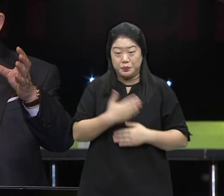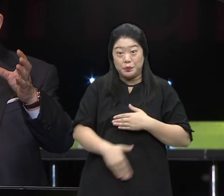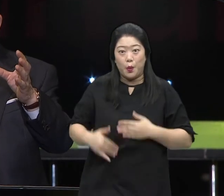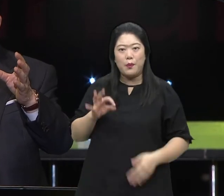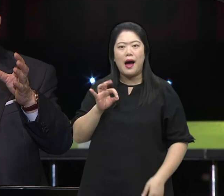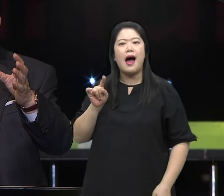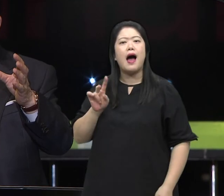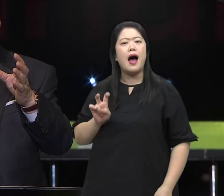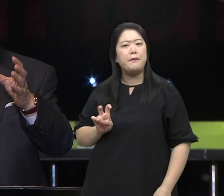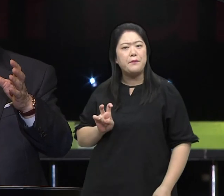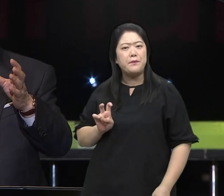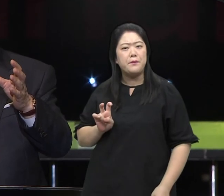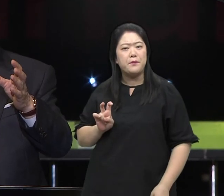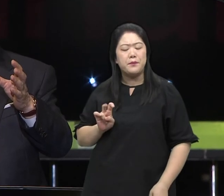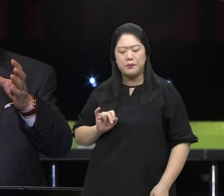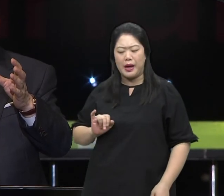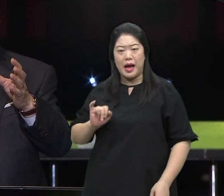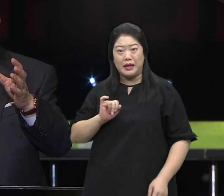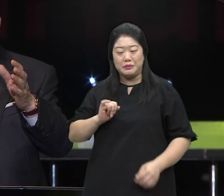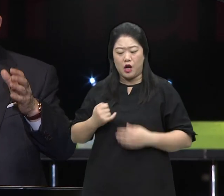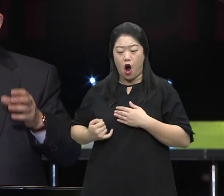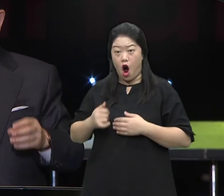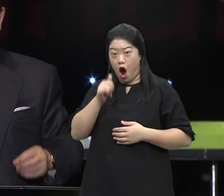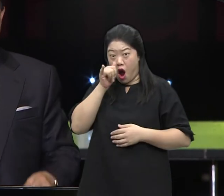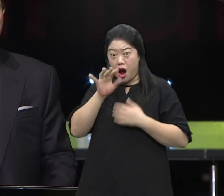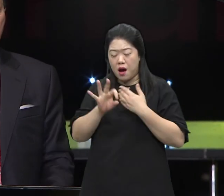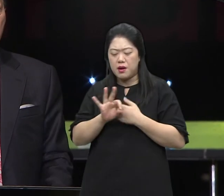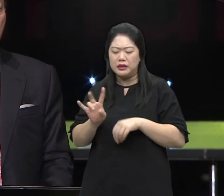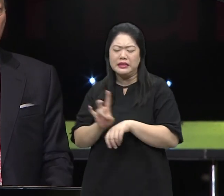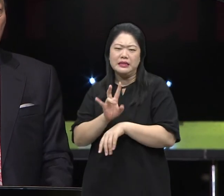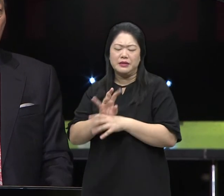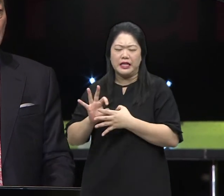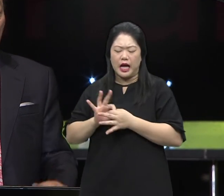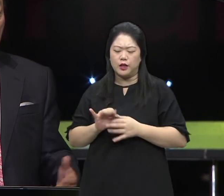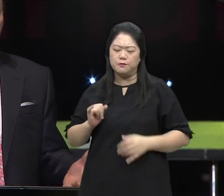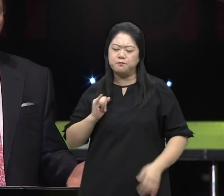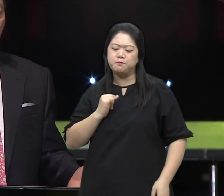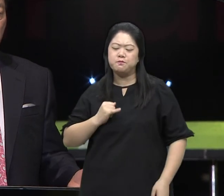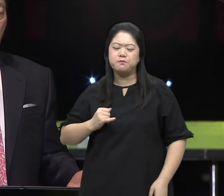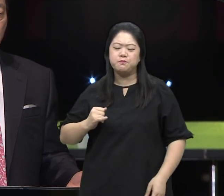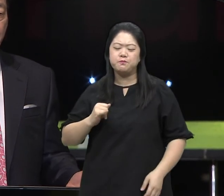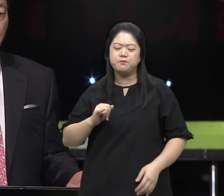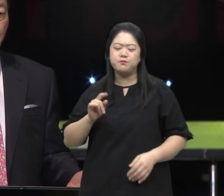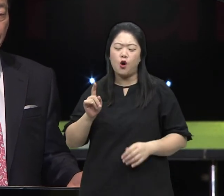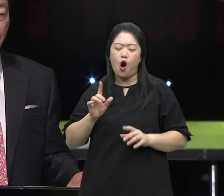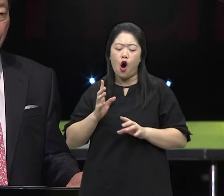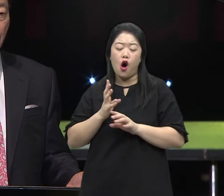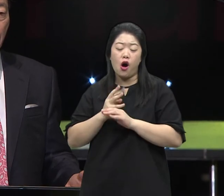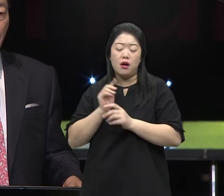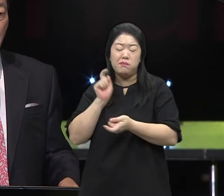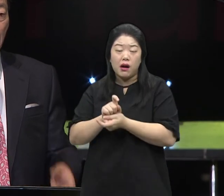And your cancer cells are attacking you 24 hours a day. Isn't that so? You never know when you'll catch cancer.